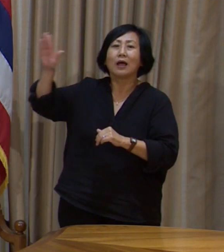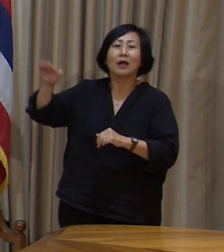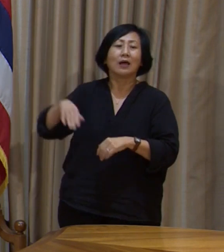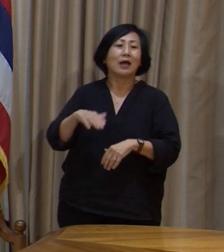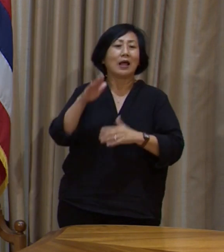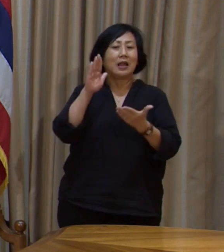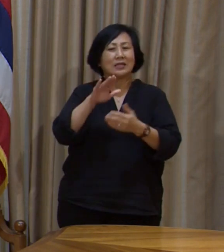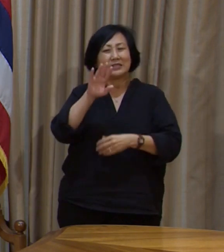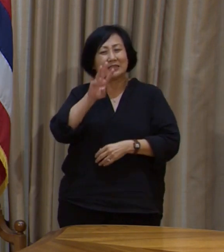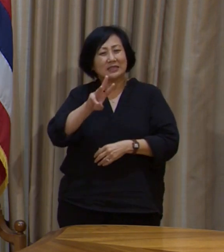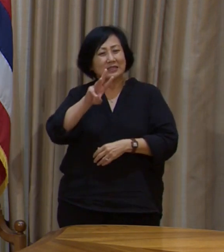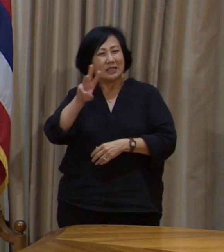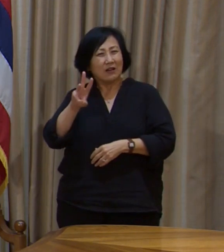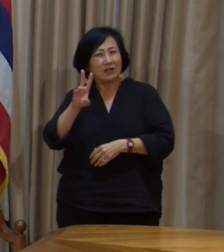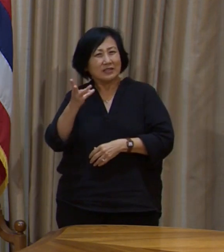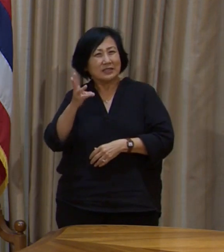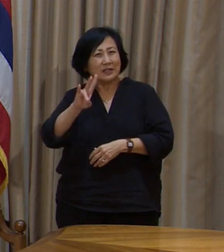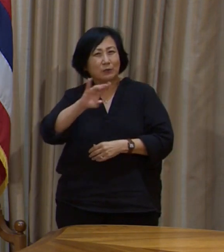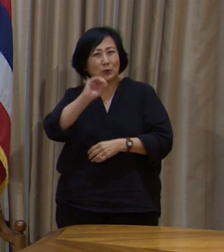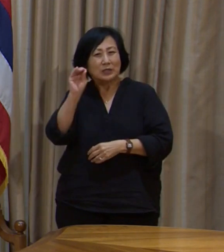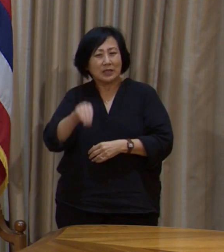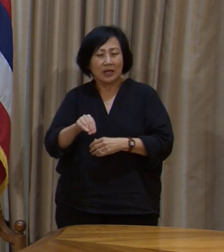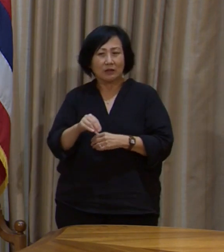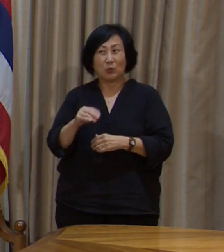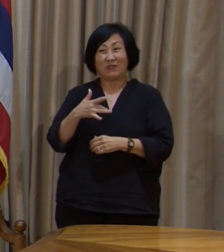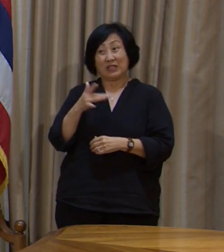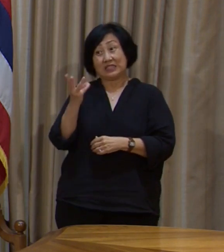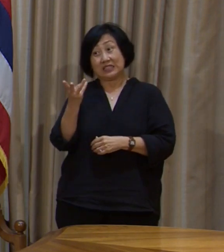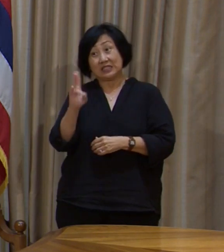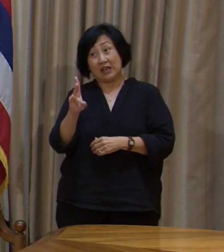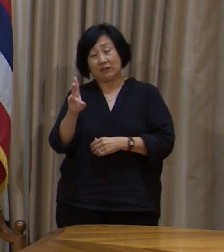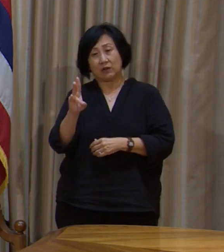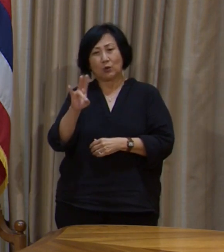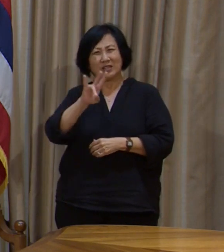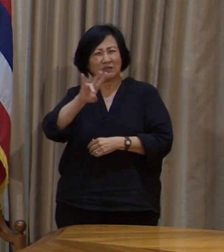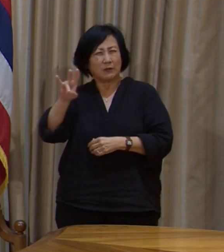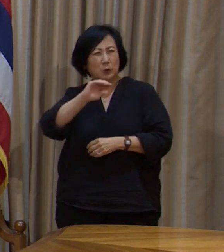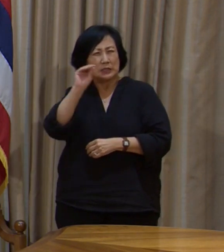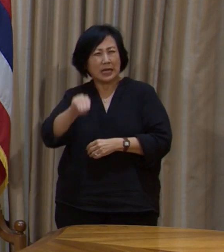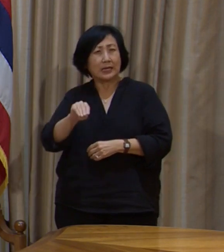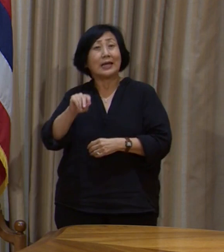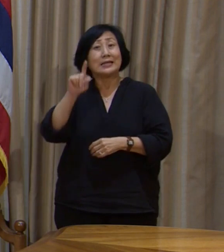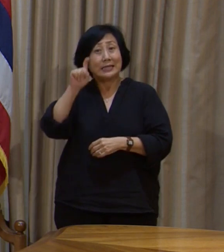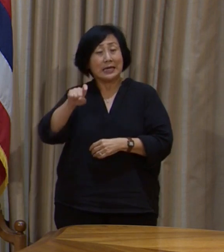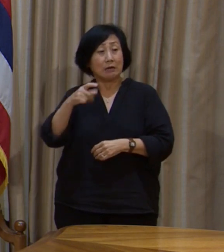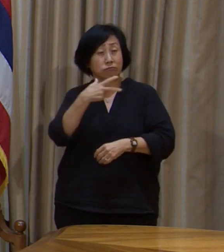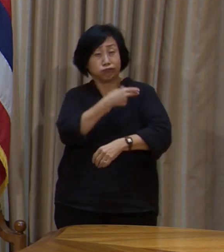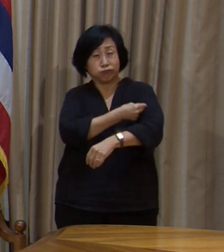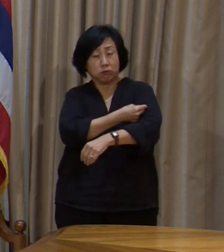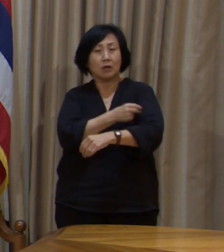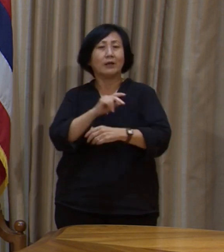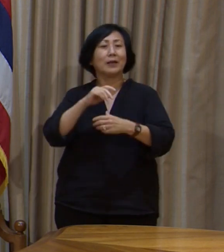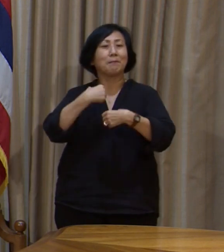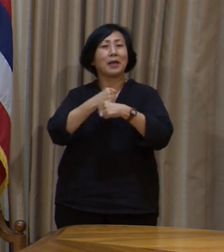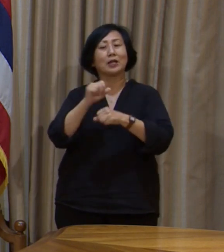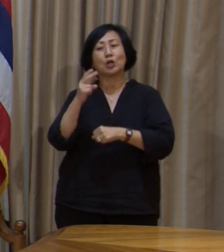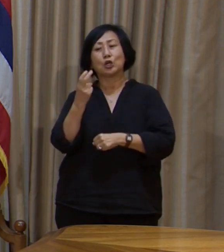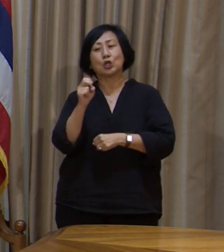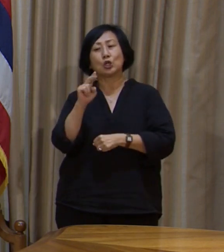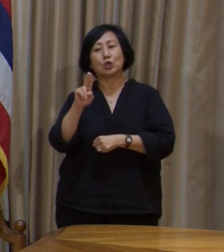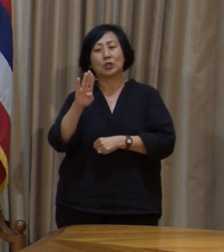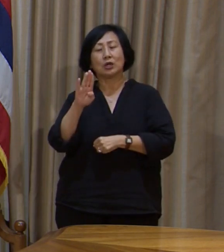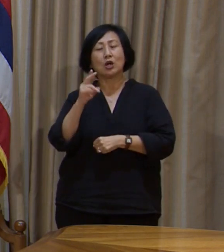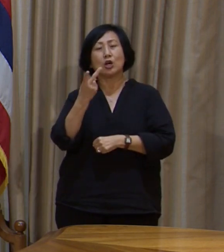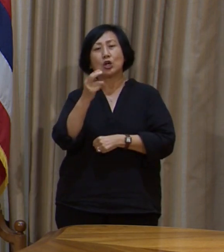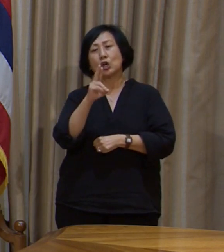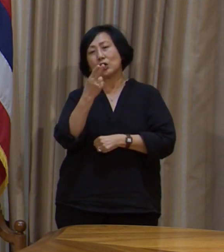which health experts believe is needed for herd immunity. What can the state, if anything, do to